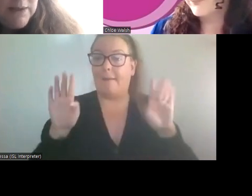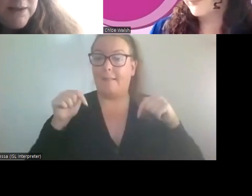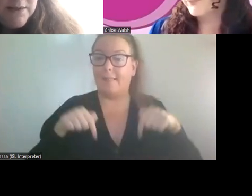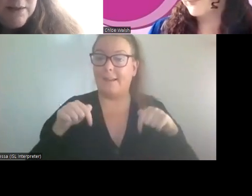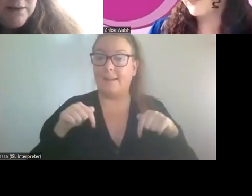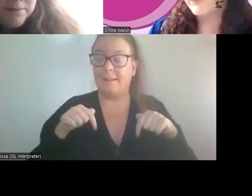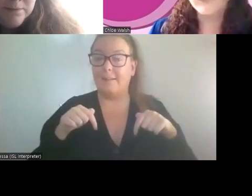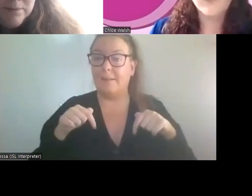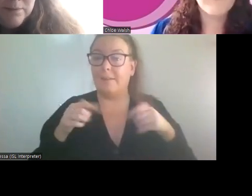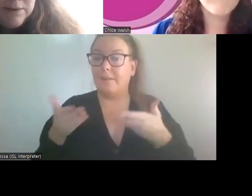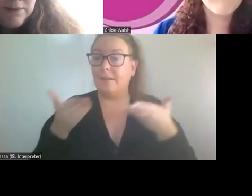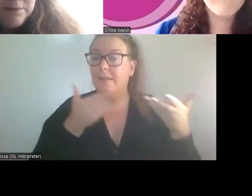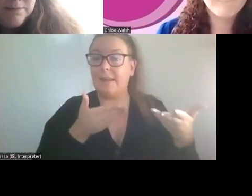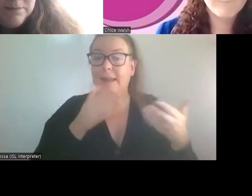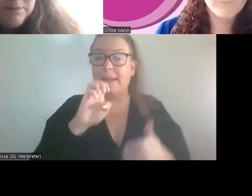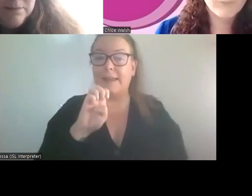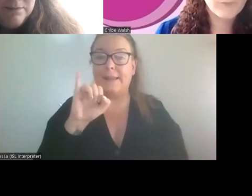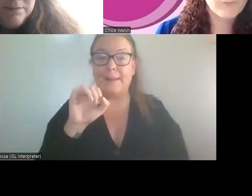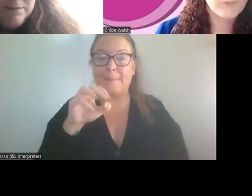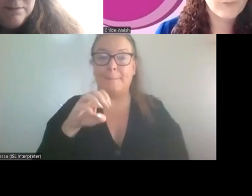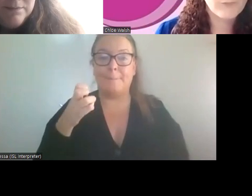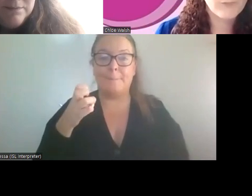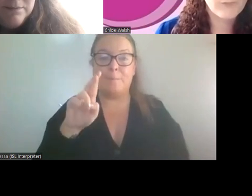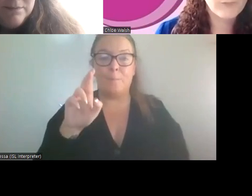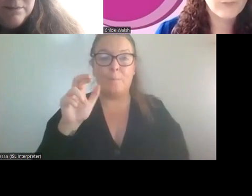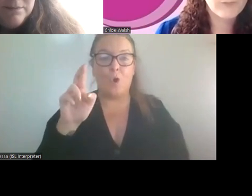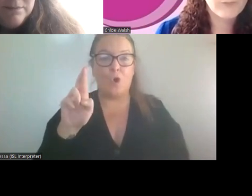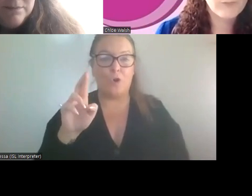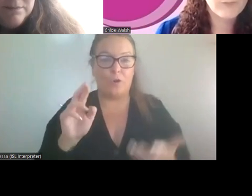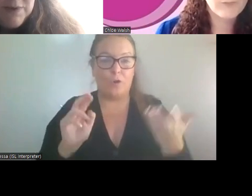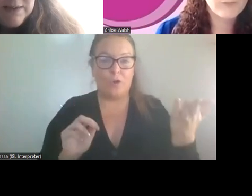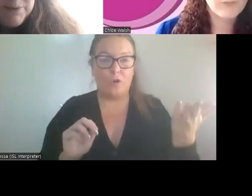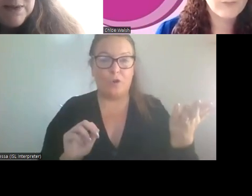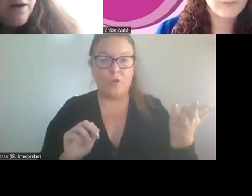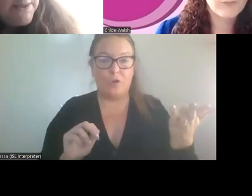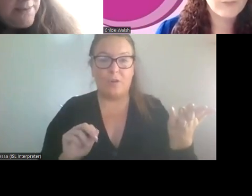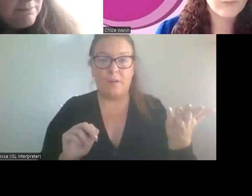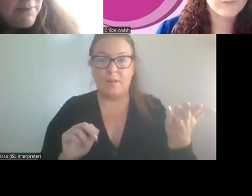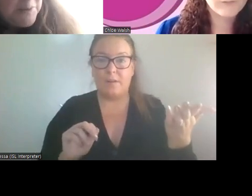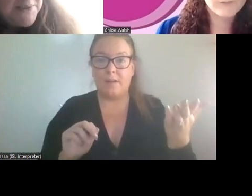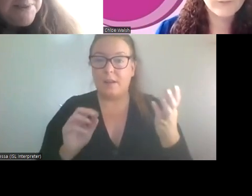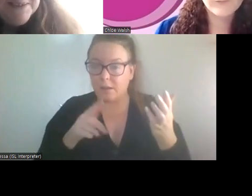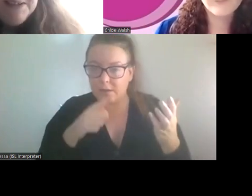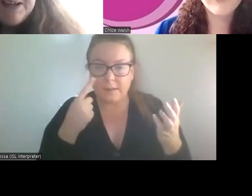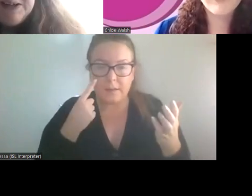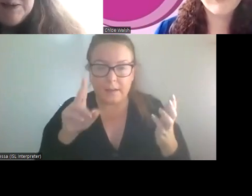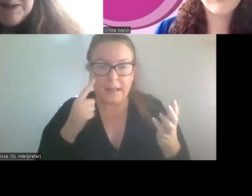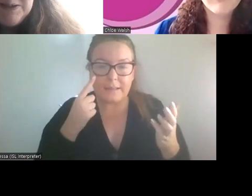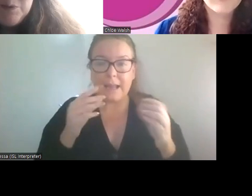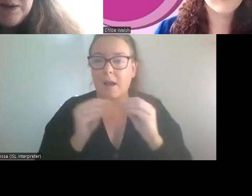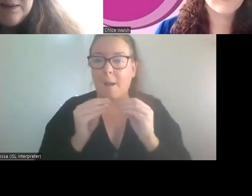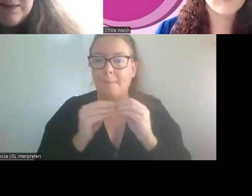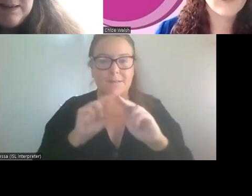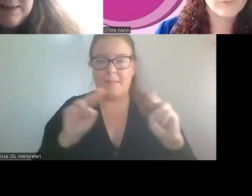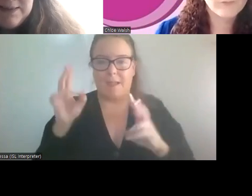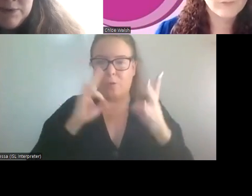Imer, had just, I suppose, a comment in, not a question. And